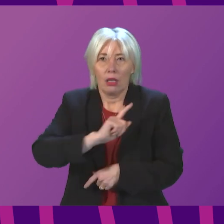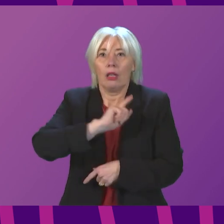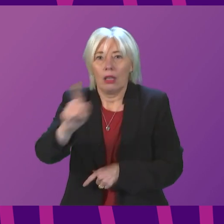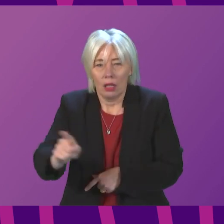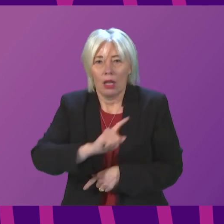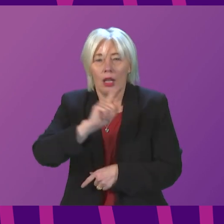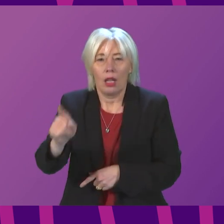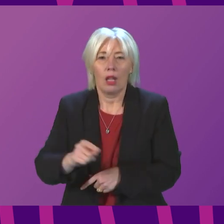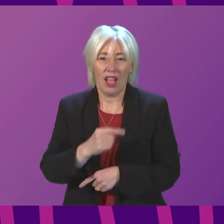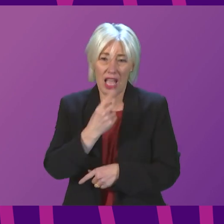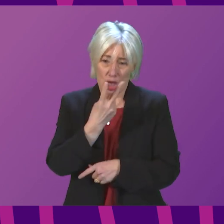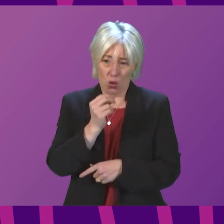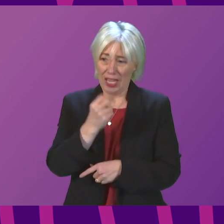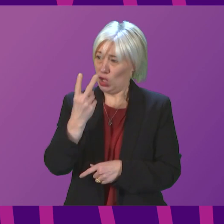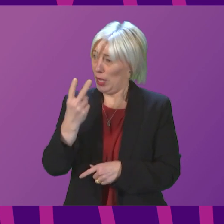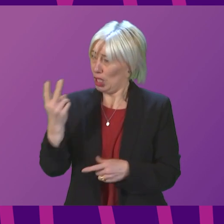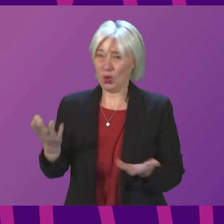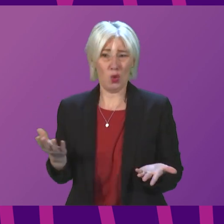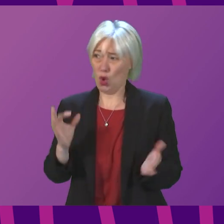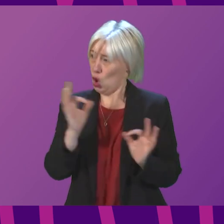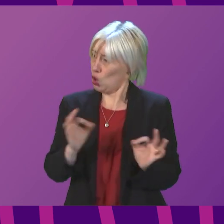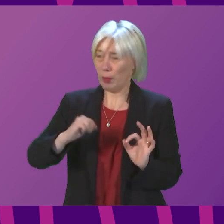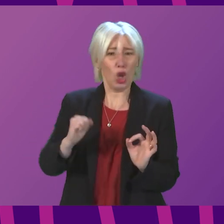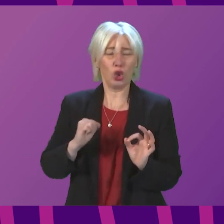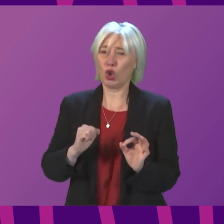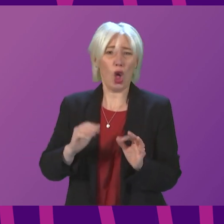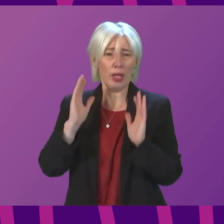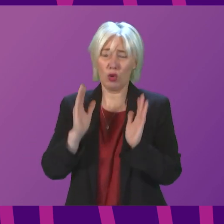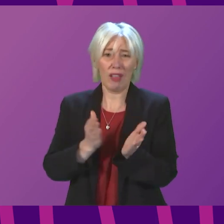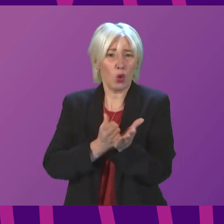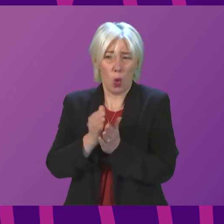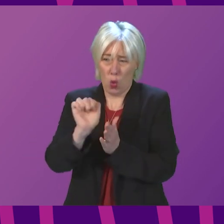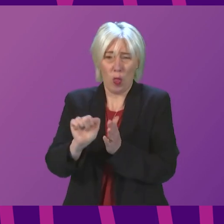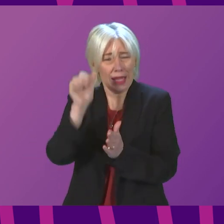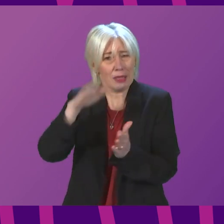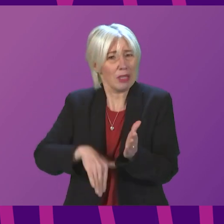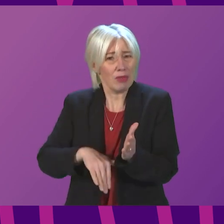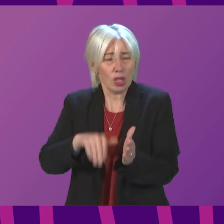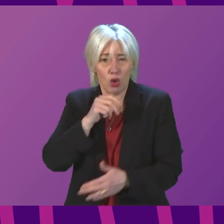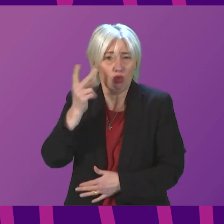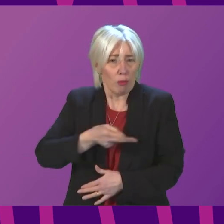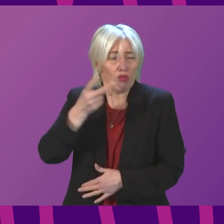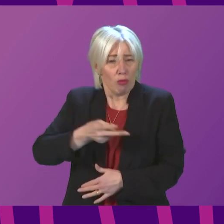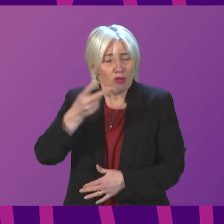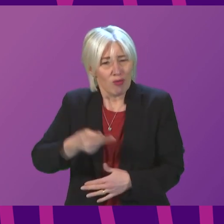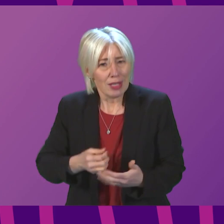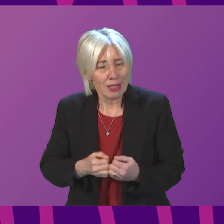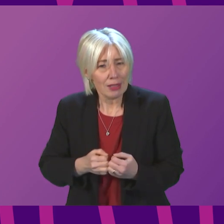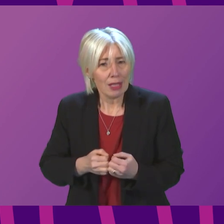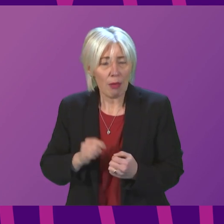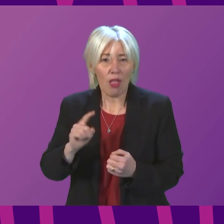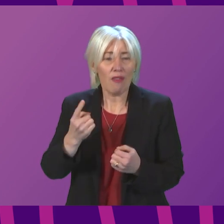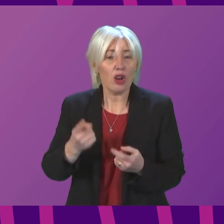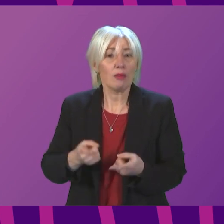It is 2022. Nobody anywhere in Scotland should have to go through that, let alone repeatedly. The First Minister was